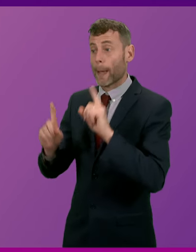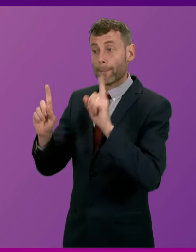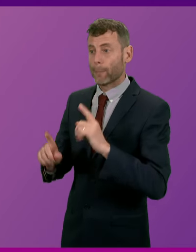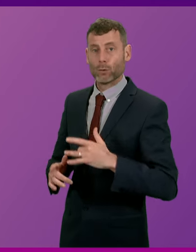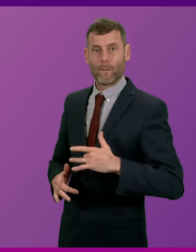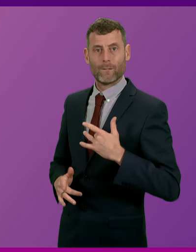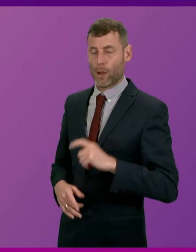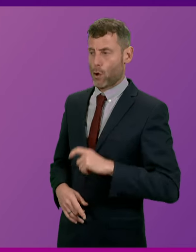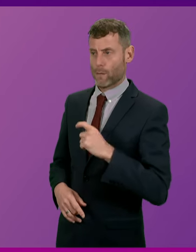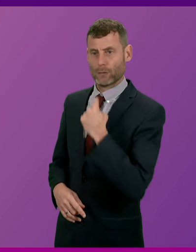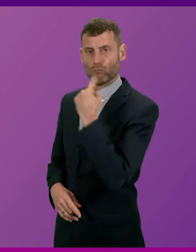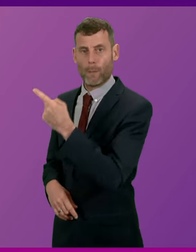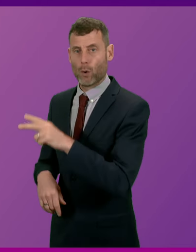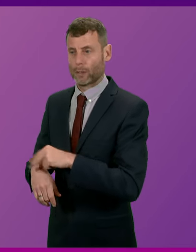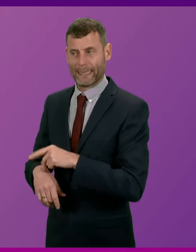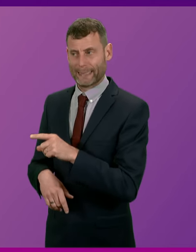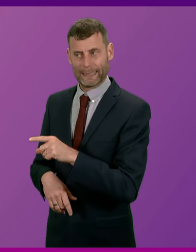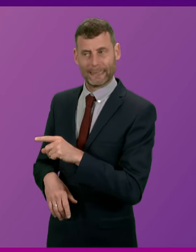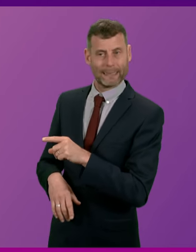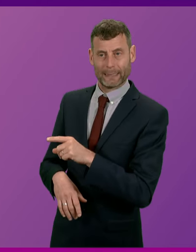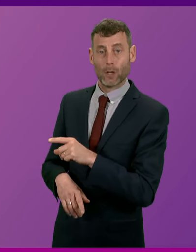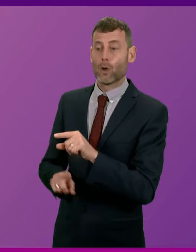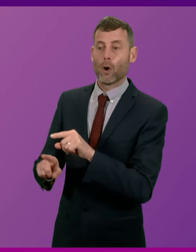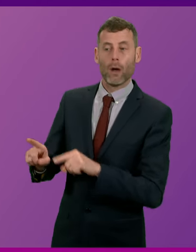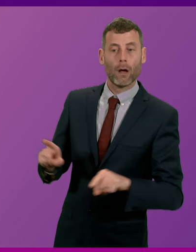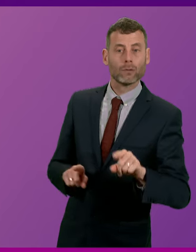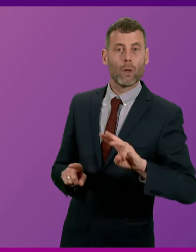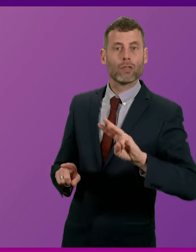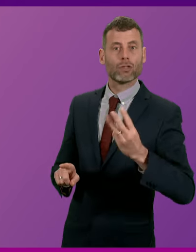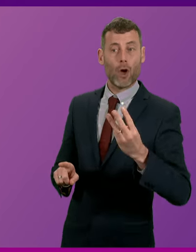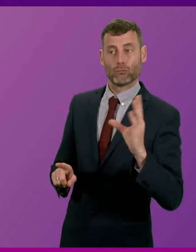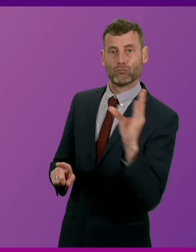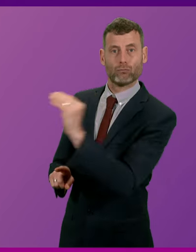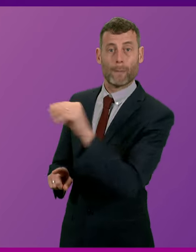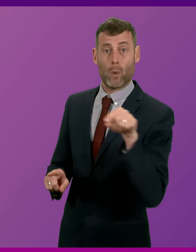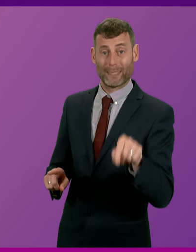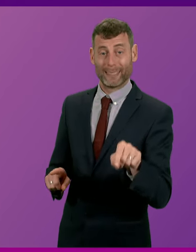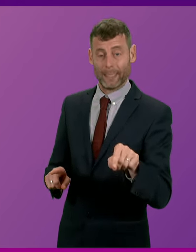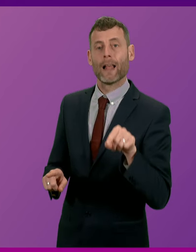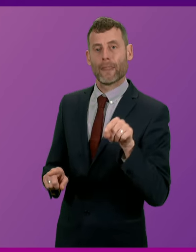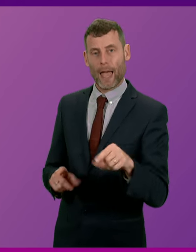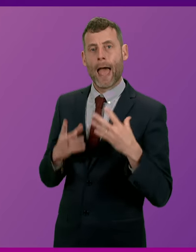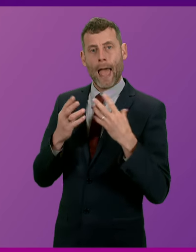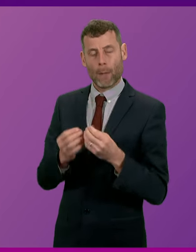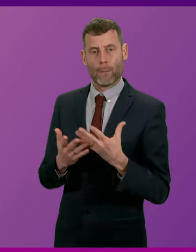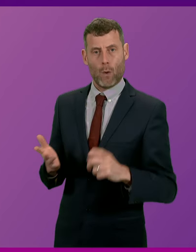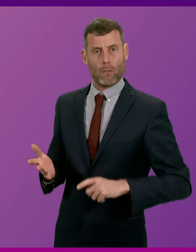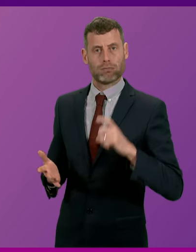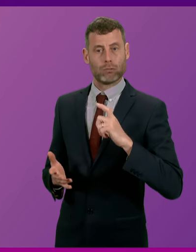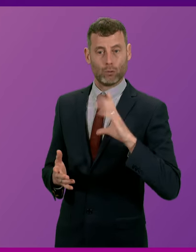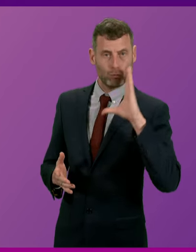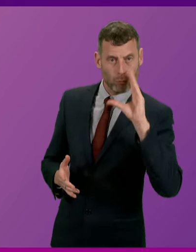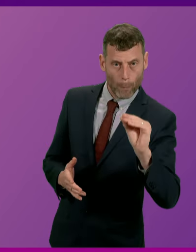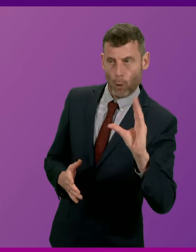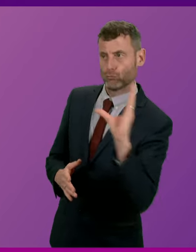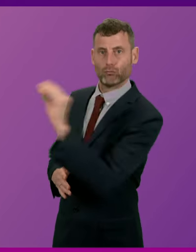directly to the police. Now we have to remove those barriers, dismantle those barriers where they exist and third party reporting centres can play a role in that